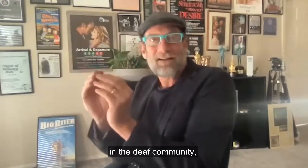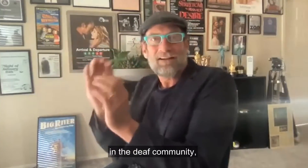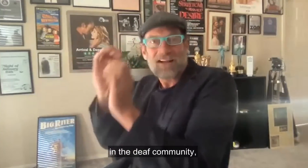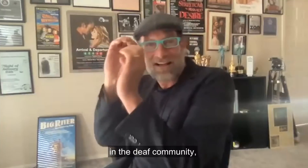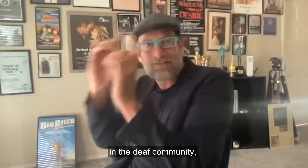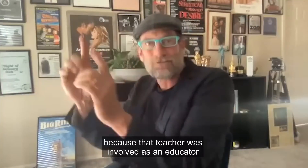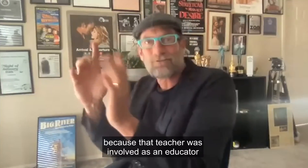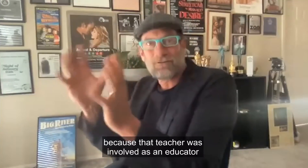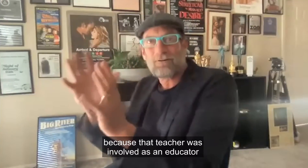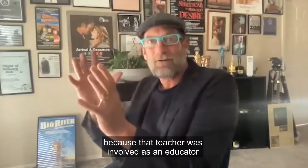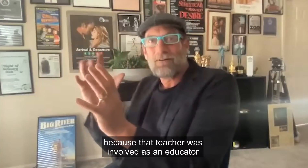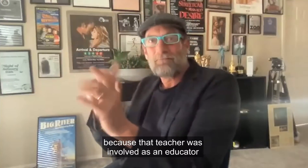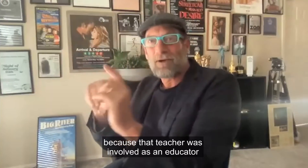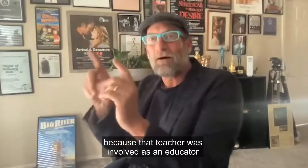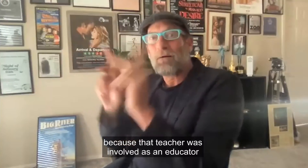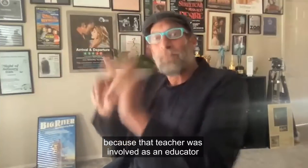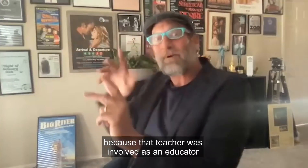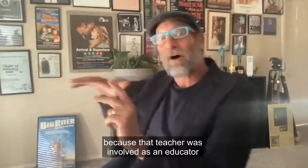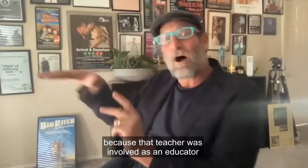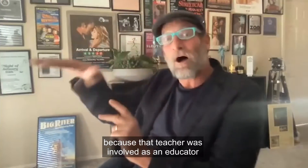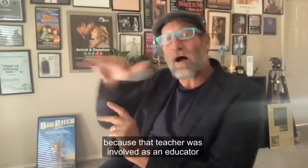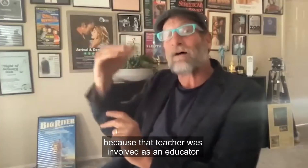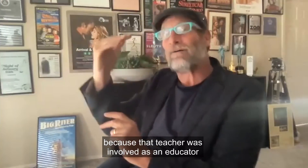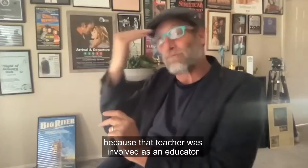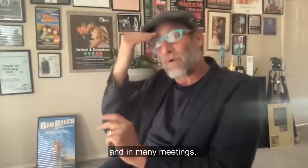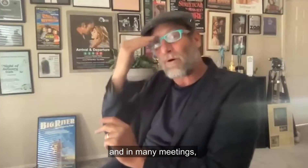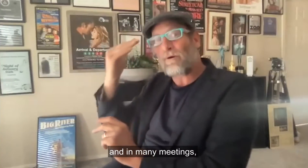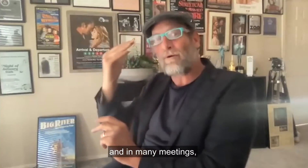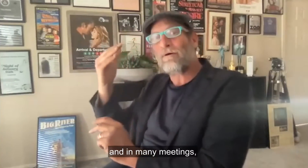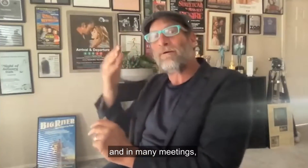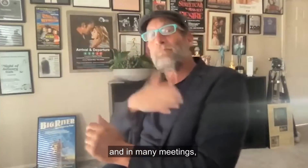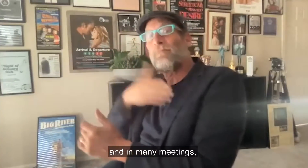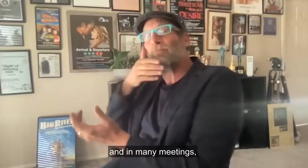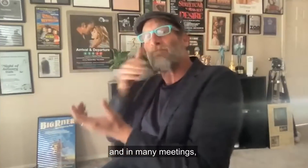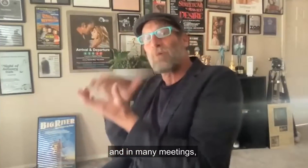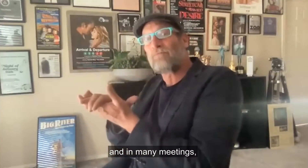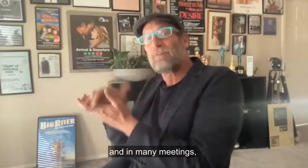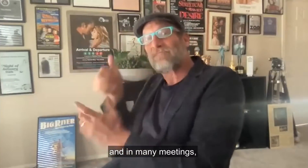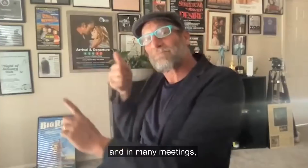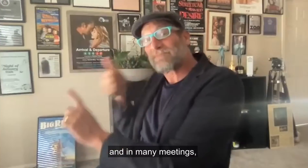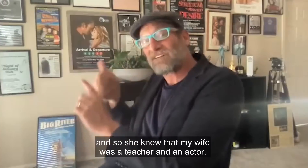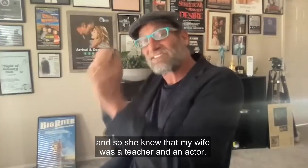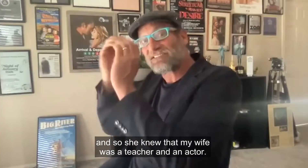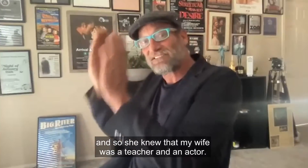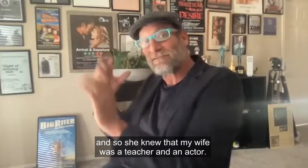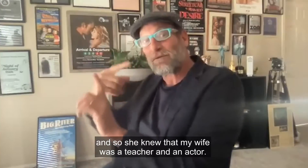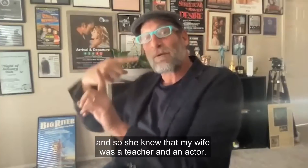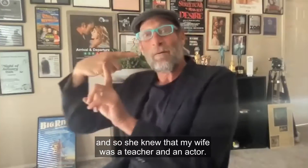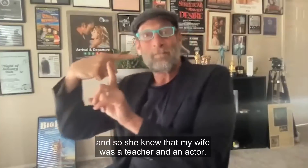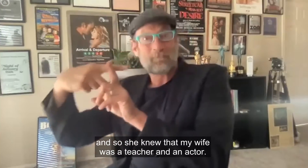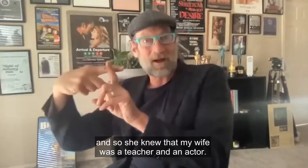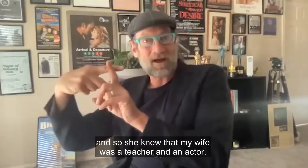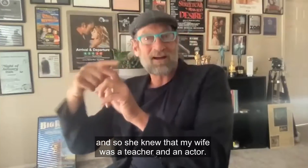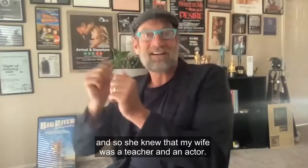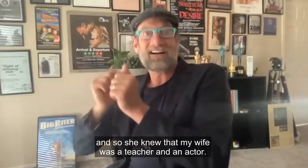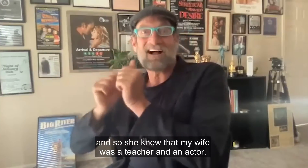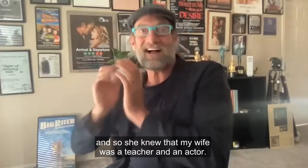community because that teacher was involved as an educator and in very many meetings. And so she knew that my wife was a teacher